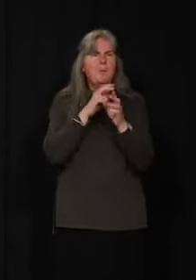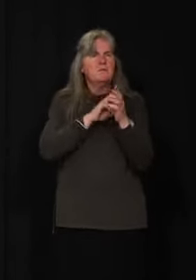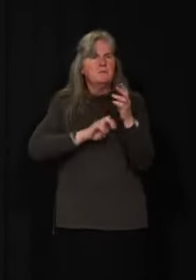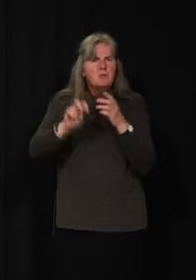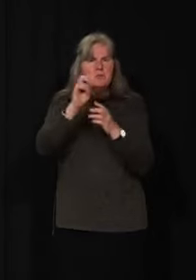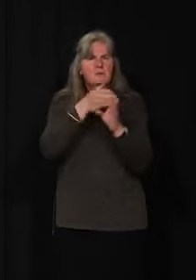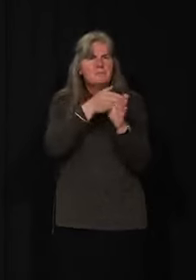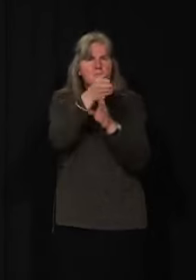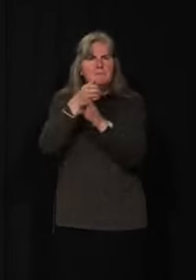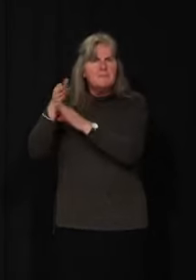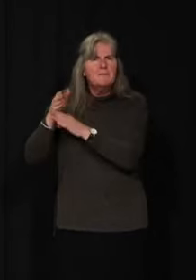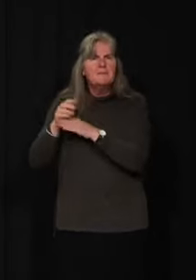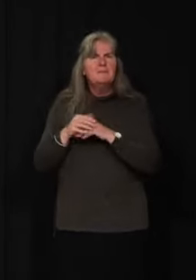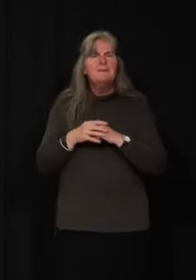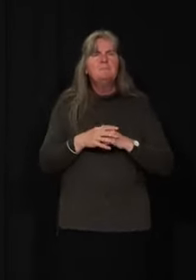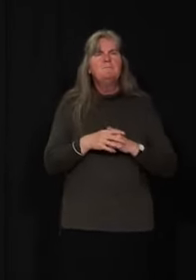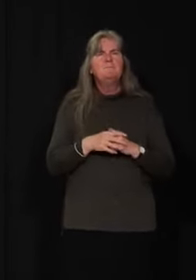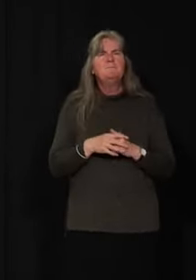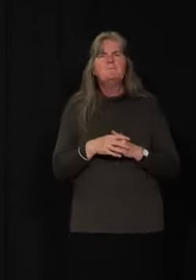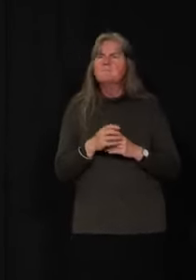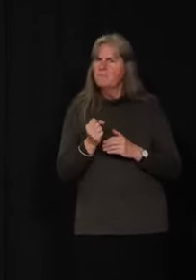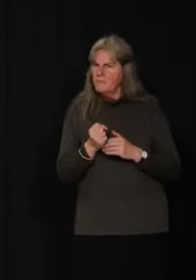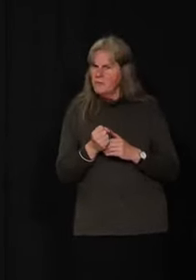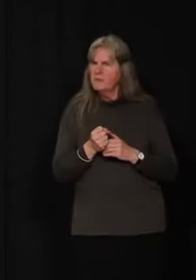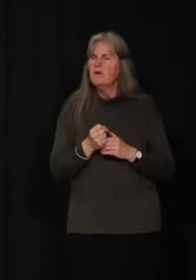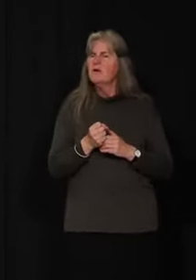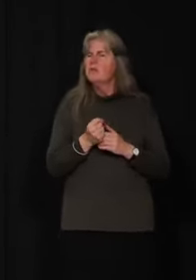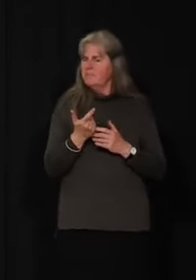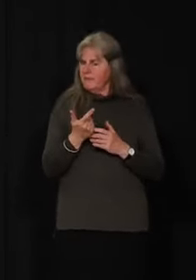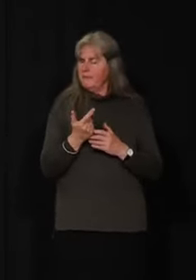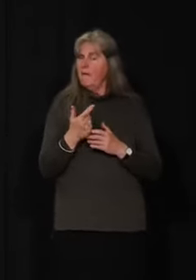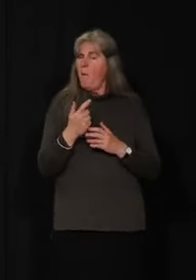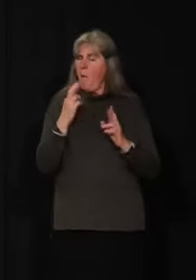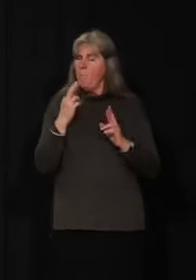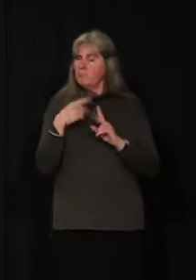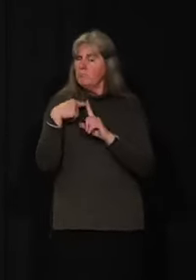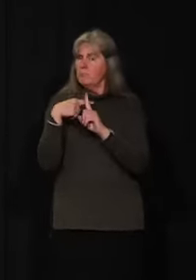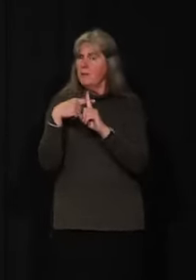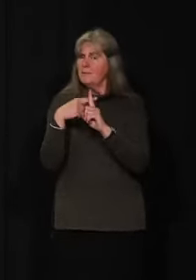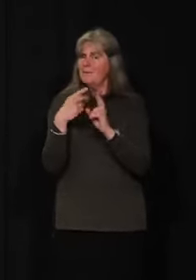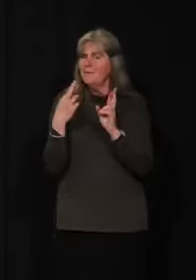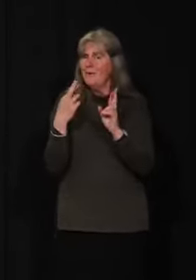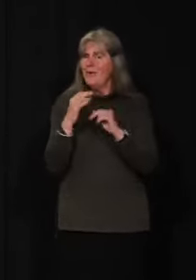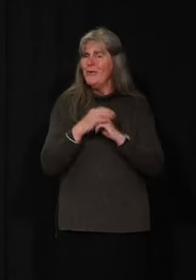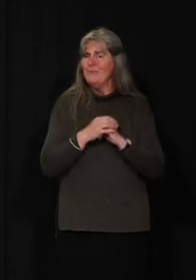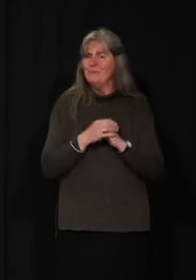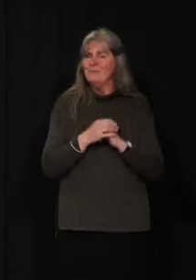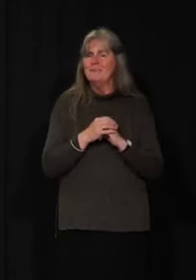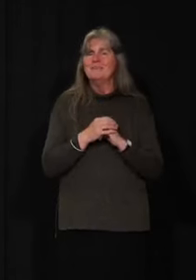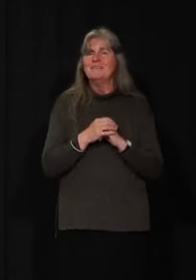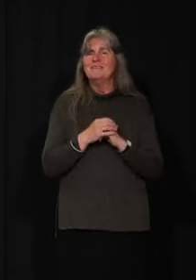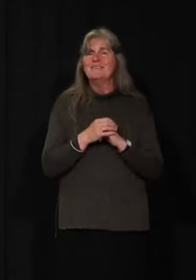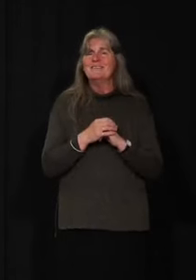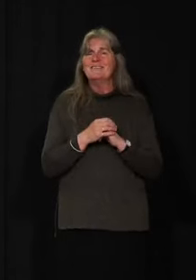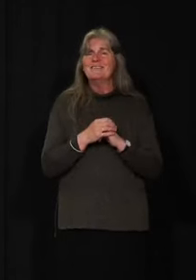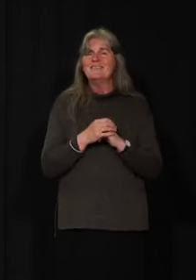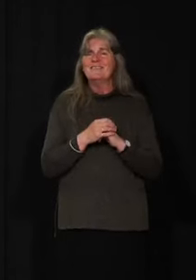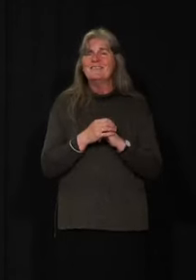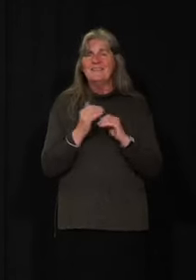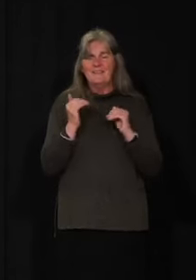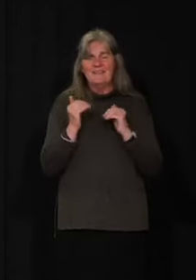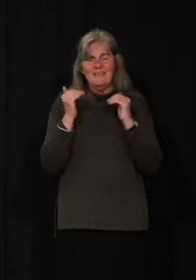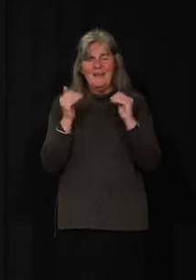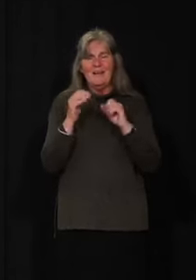in those businesses and so cautiously optimistic, but we definitely are in a situation where we can do that. Again,